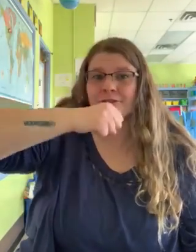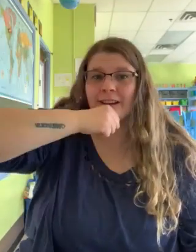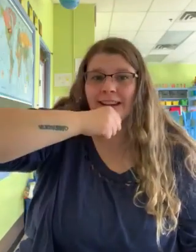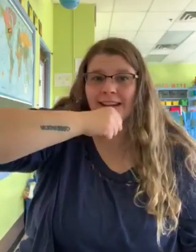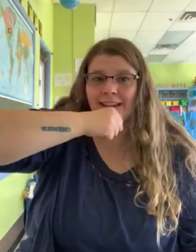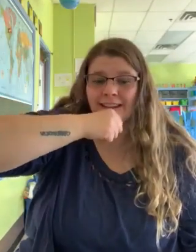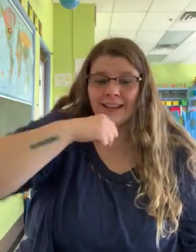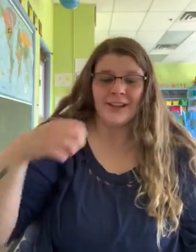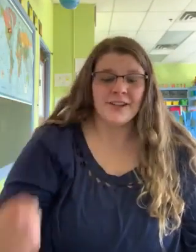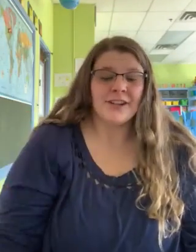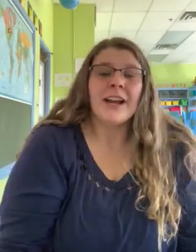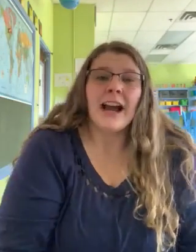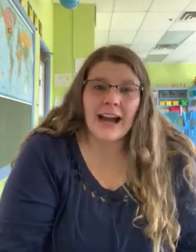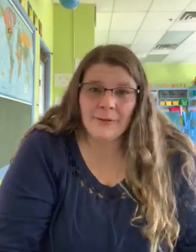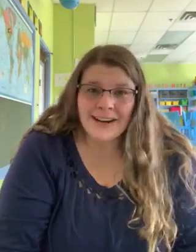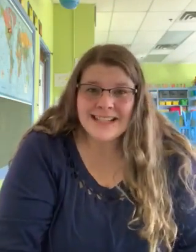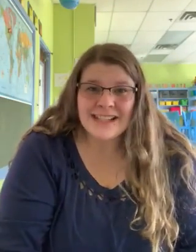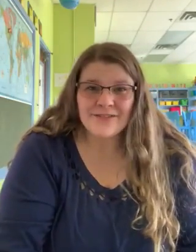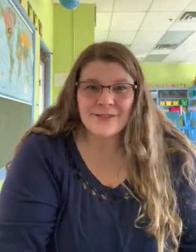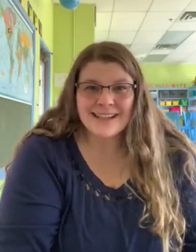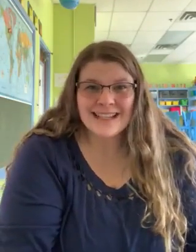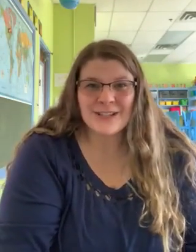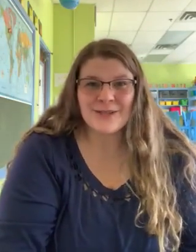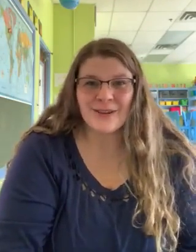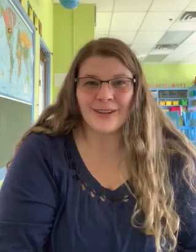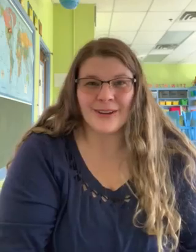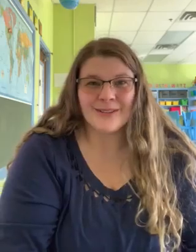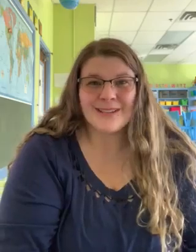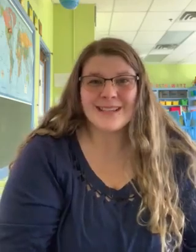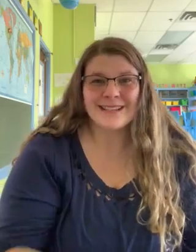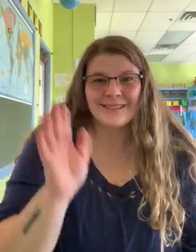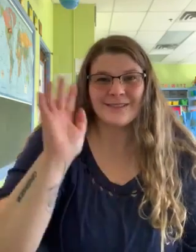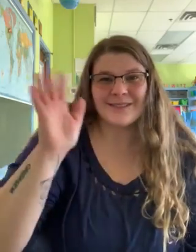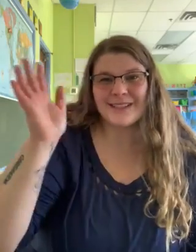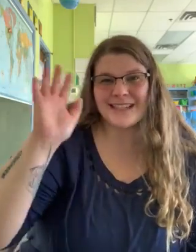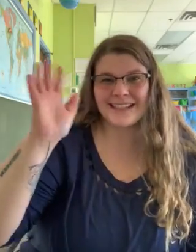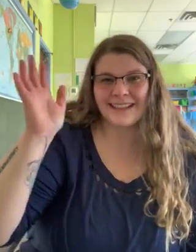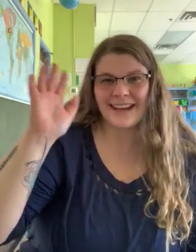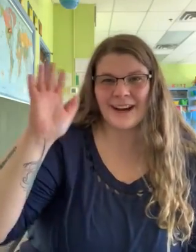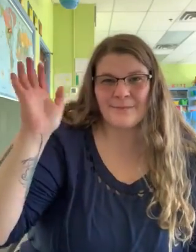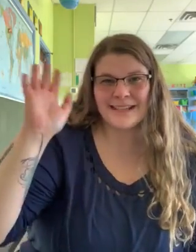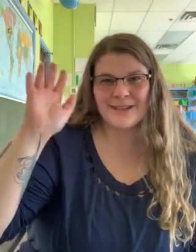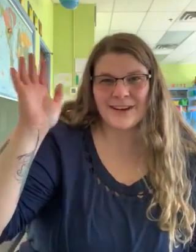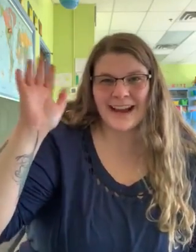tricky. I want to see if you guys can do all those. We'll see you later. I miss you guys.